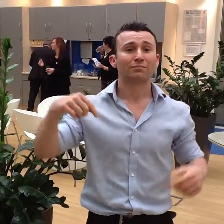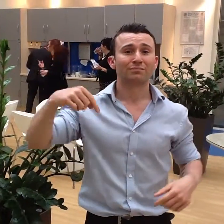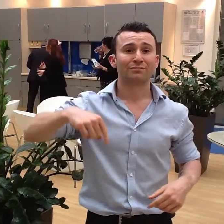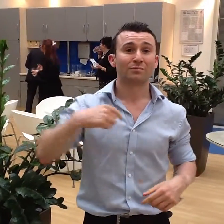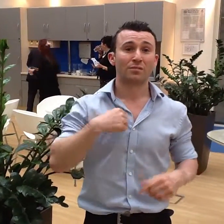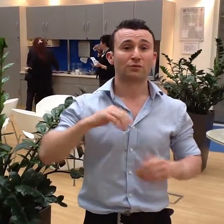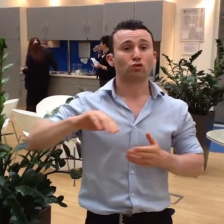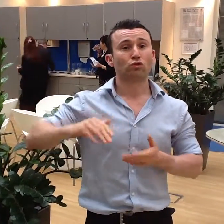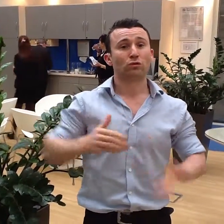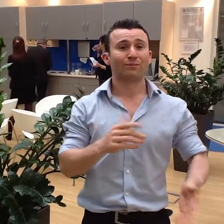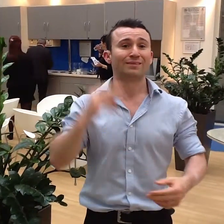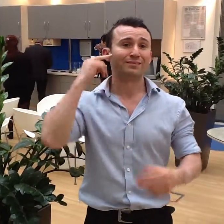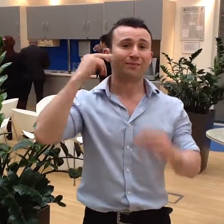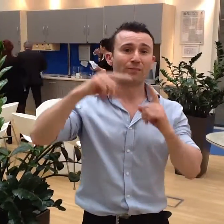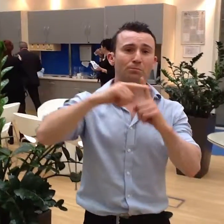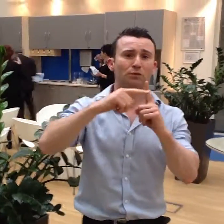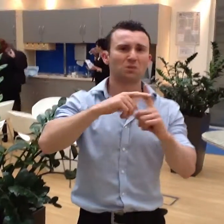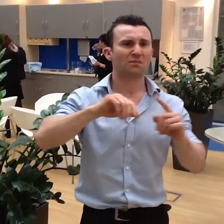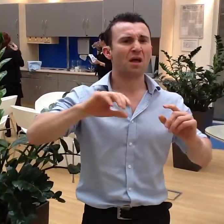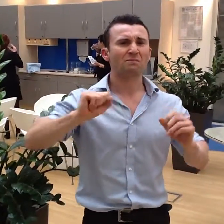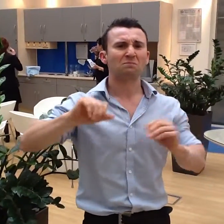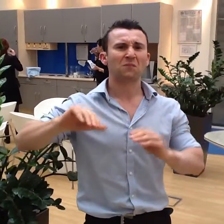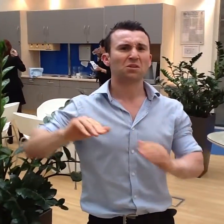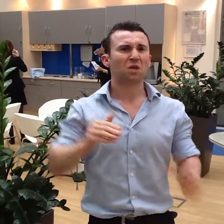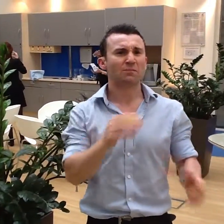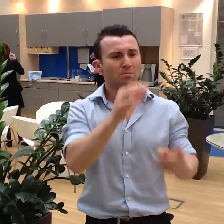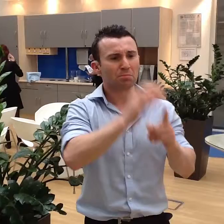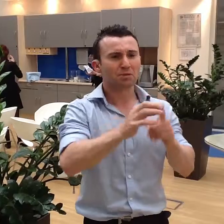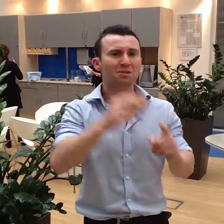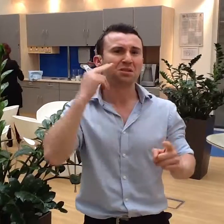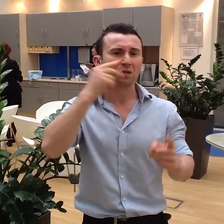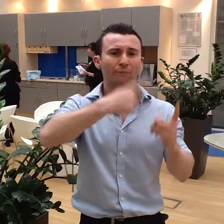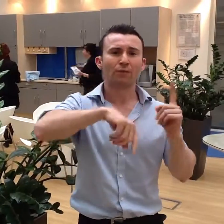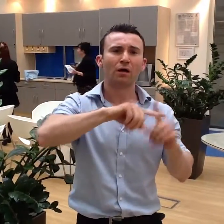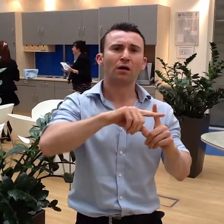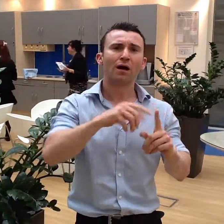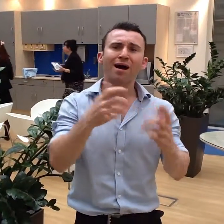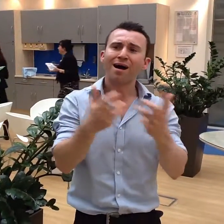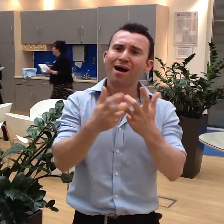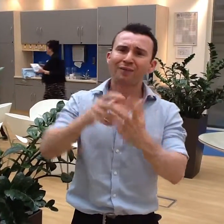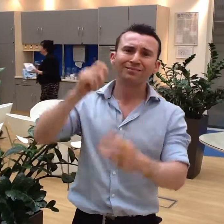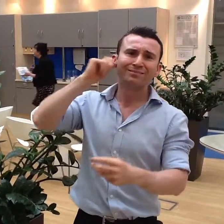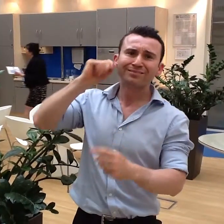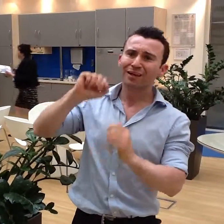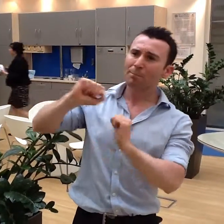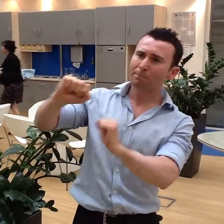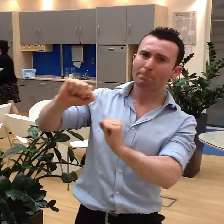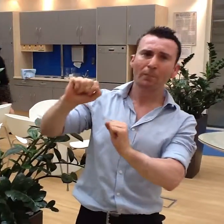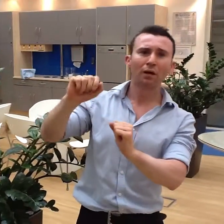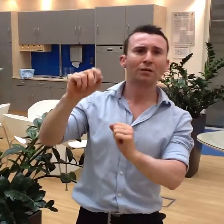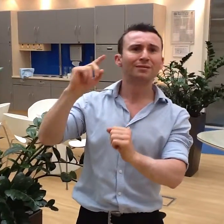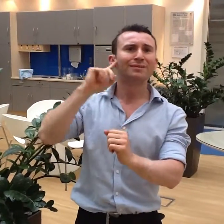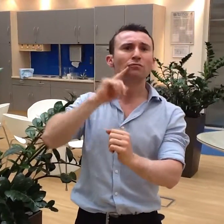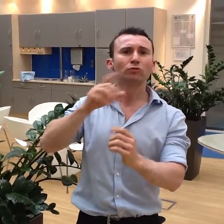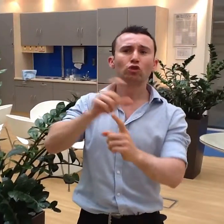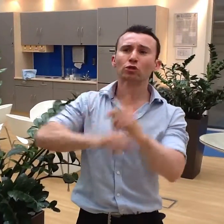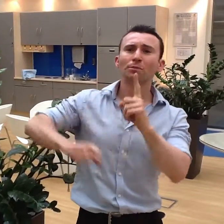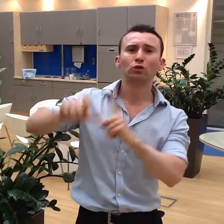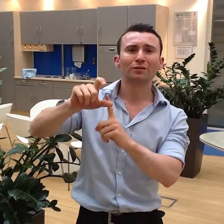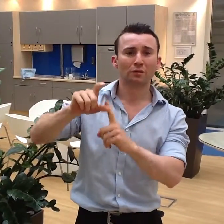Hello, my service is Deaf Positives and we have specific services and our tip is